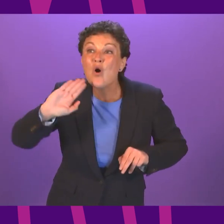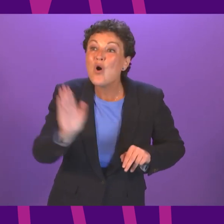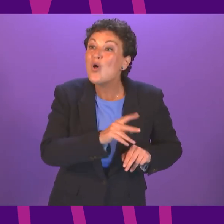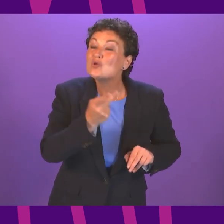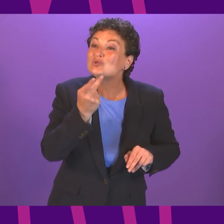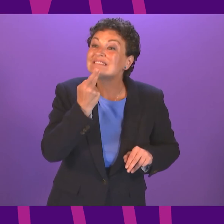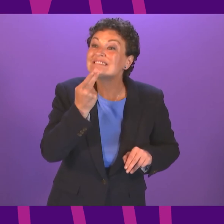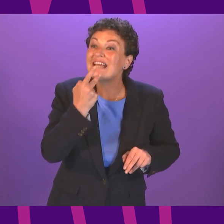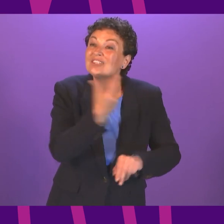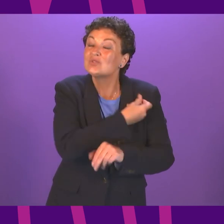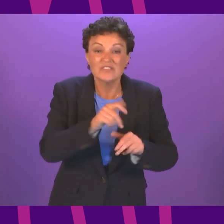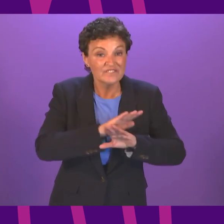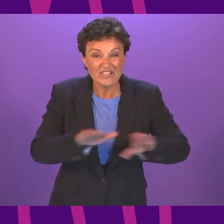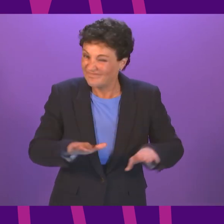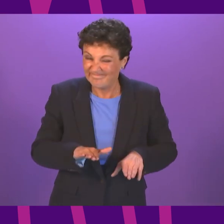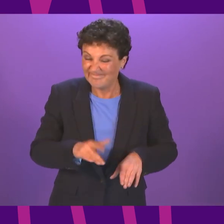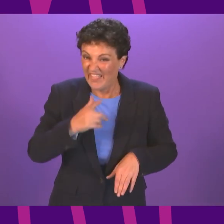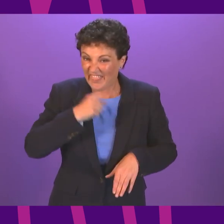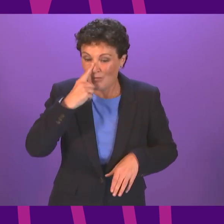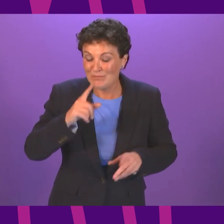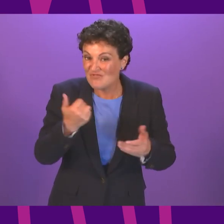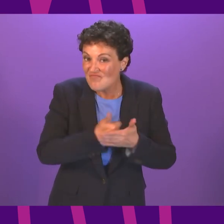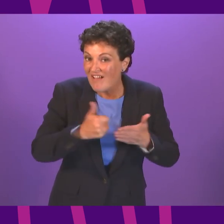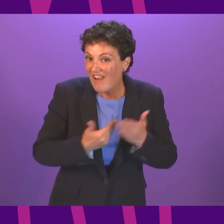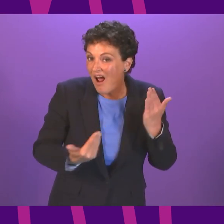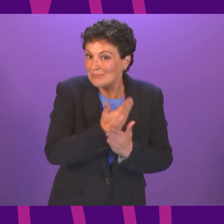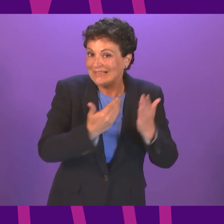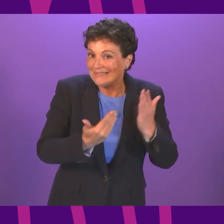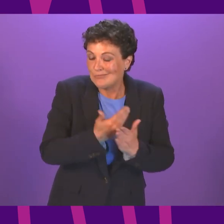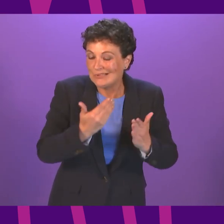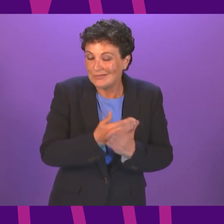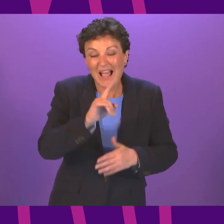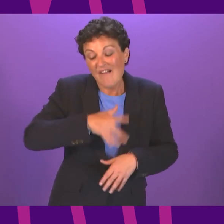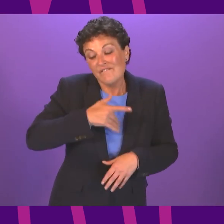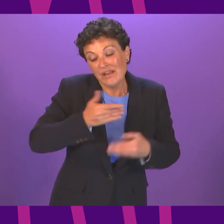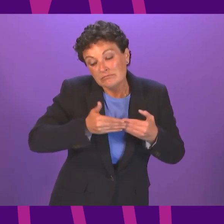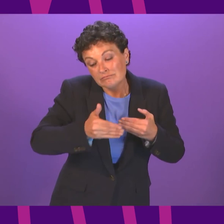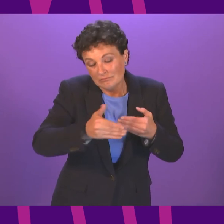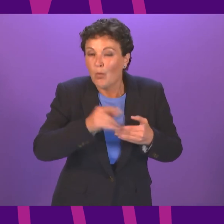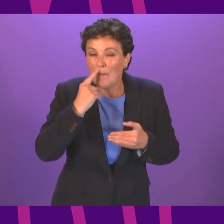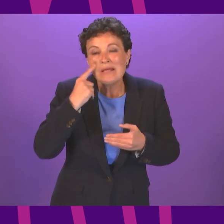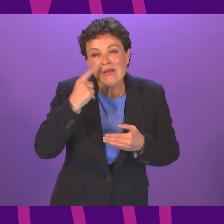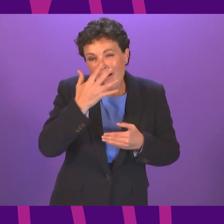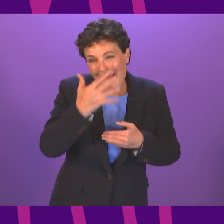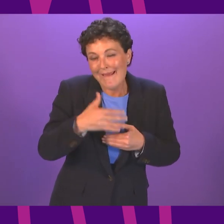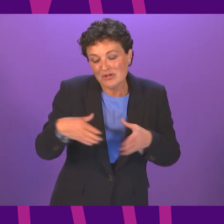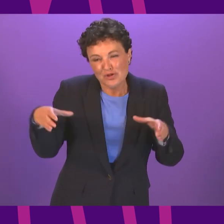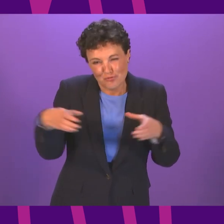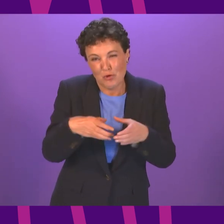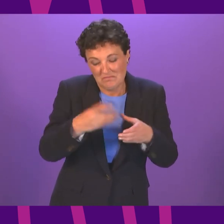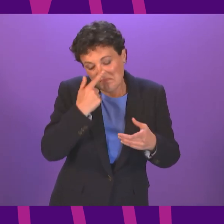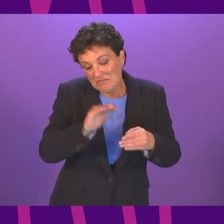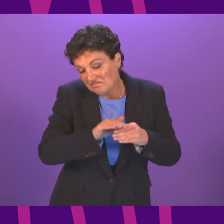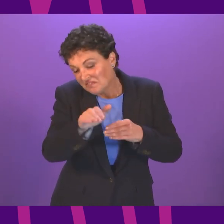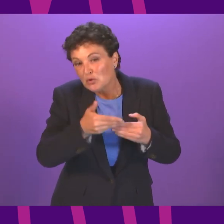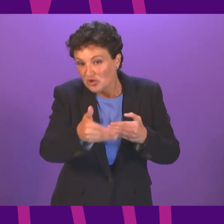regardless of what the JCVI advice is right now in terms of younger age groups, those at the margins are likely to be vaccinated in a